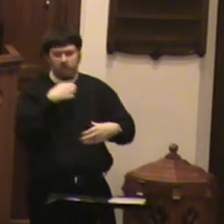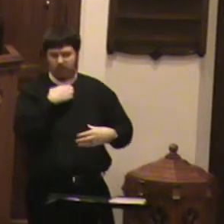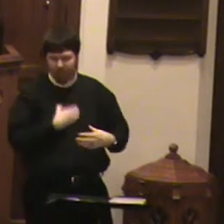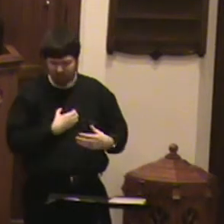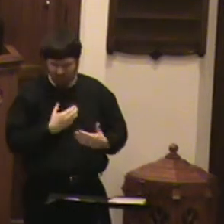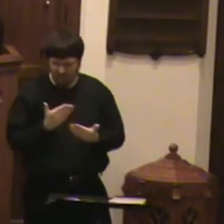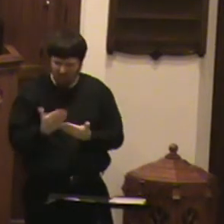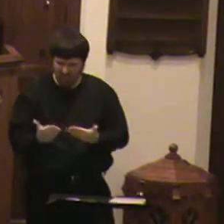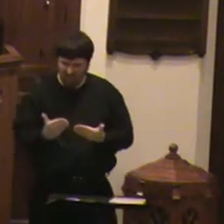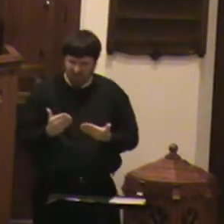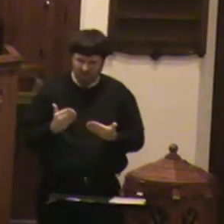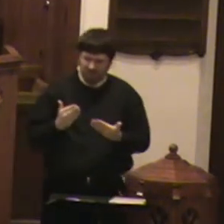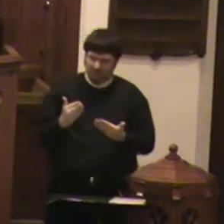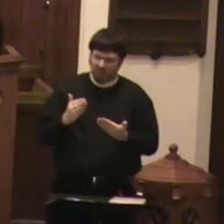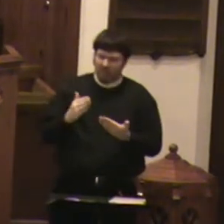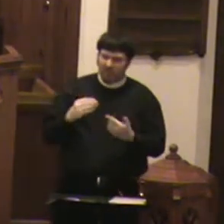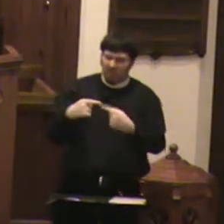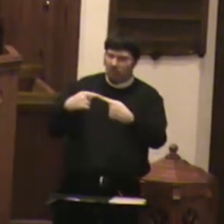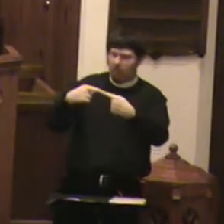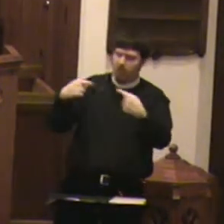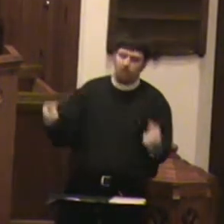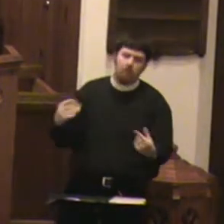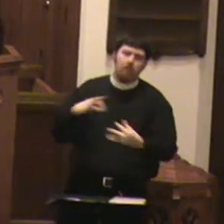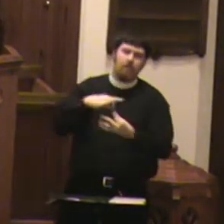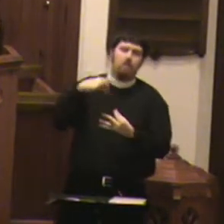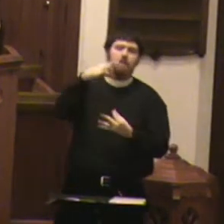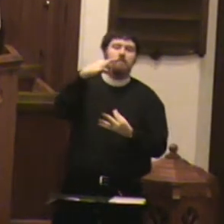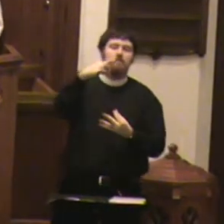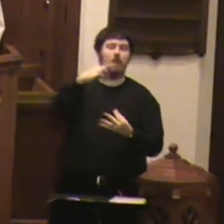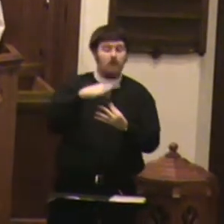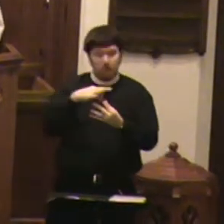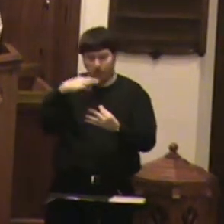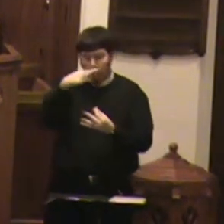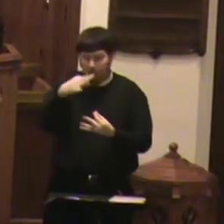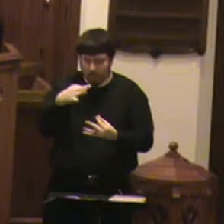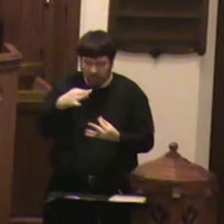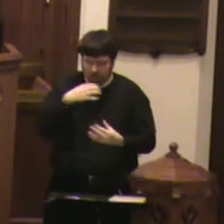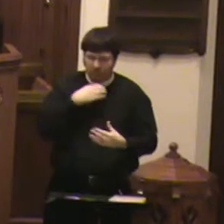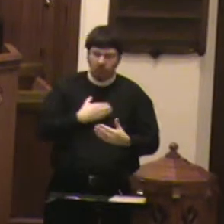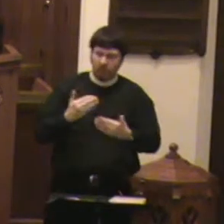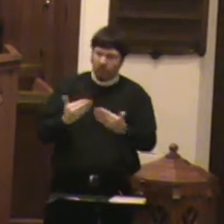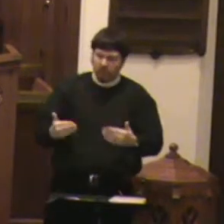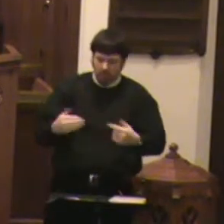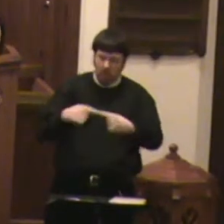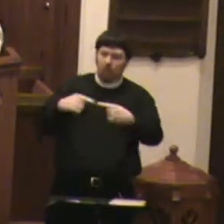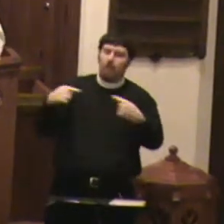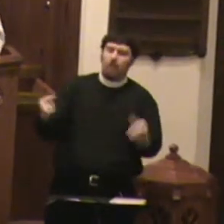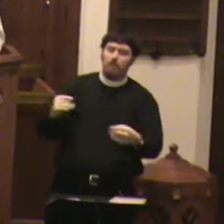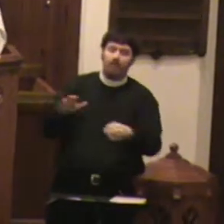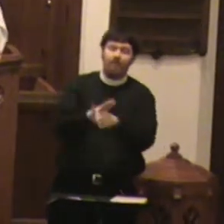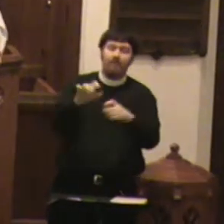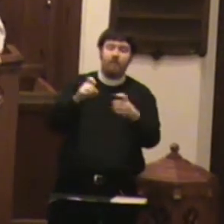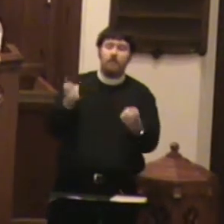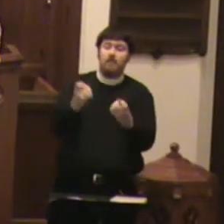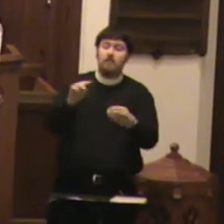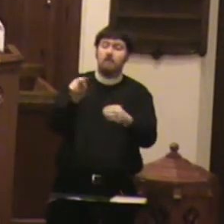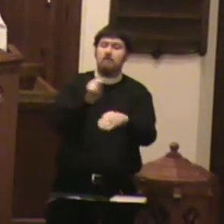contrary to the Spirit, and the Spirit what is contrary to the sinful nature. They are in